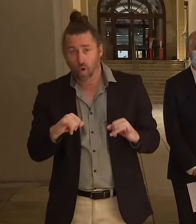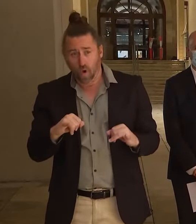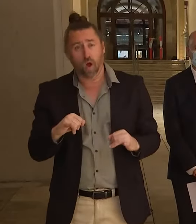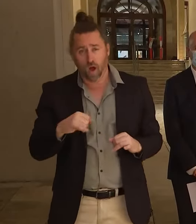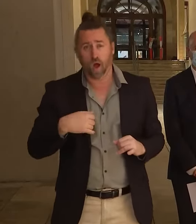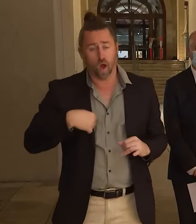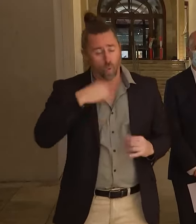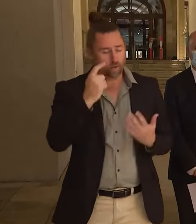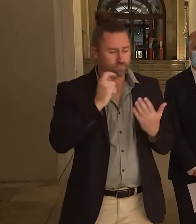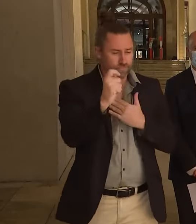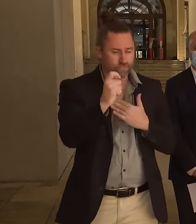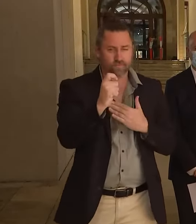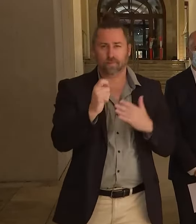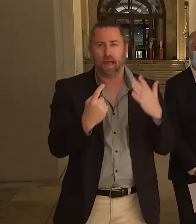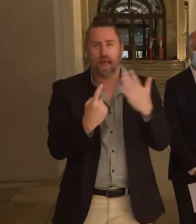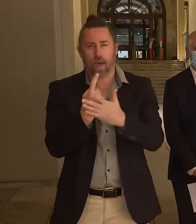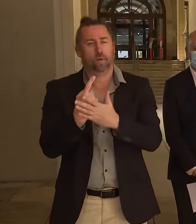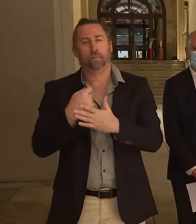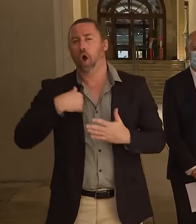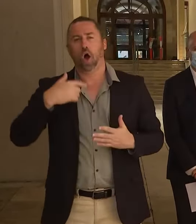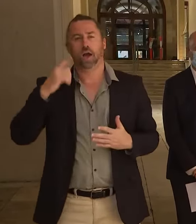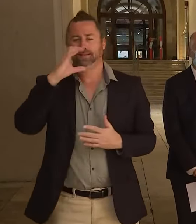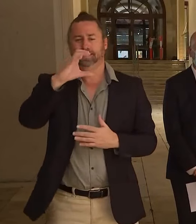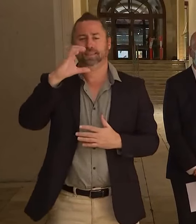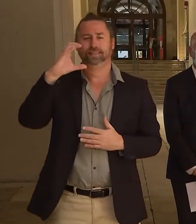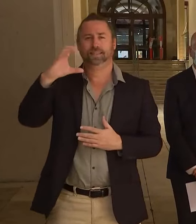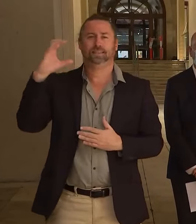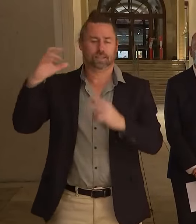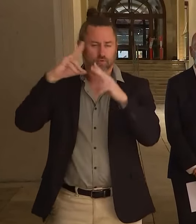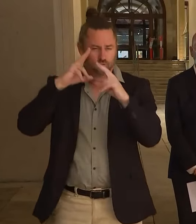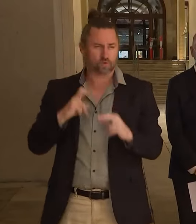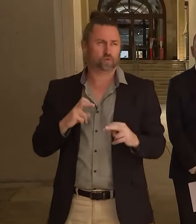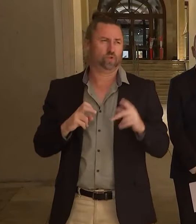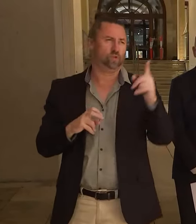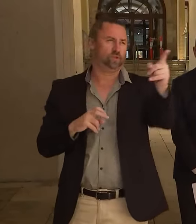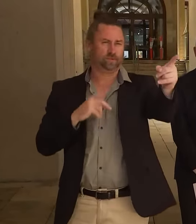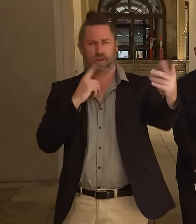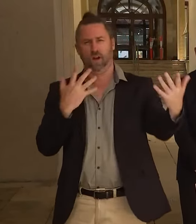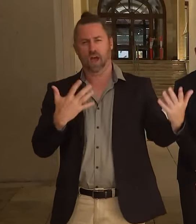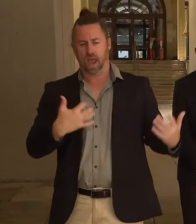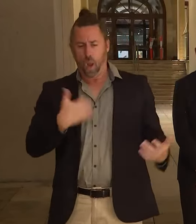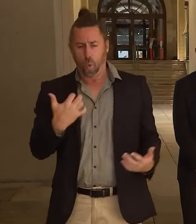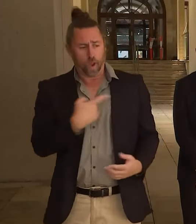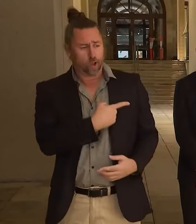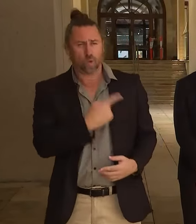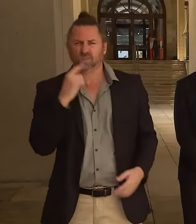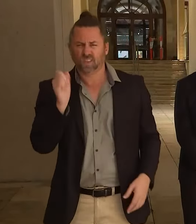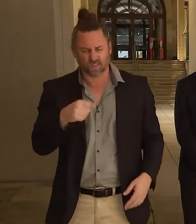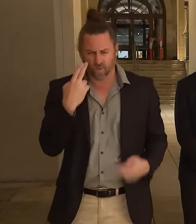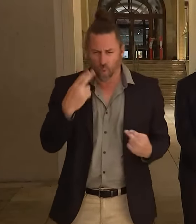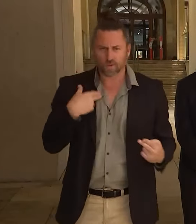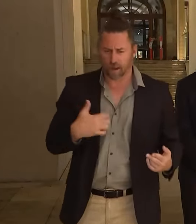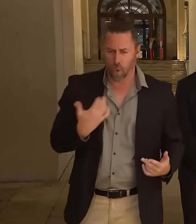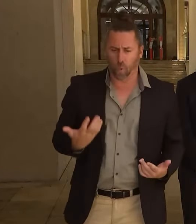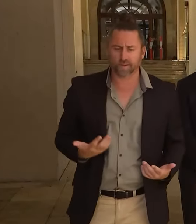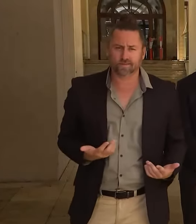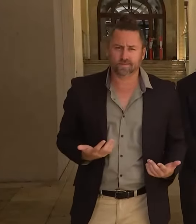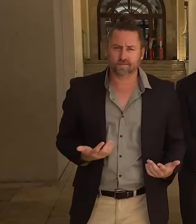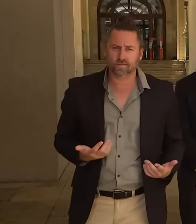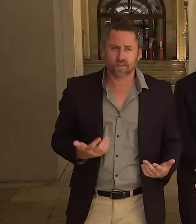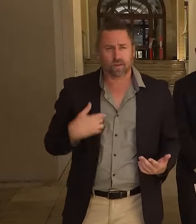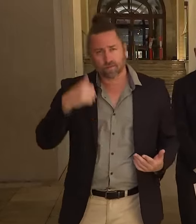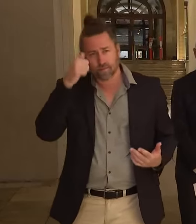accountable for it. But I don't want to pre-empt what comes out of CCC. Oh, of course I am. But we know no